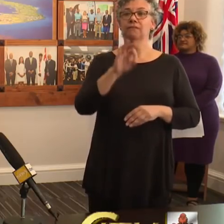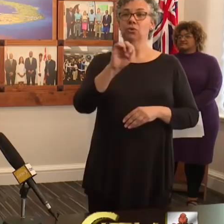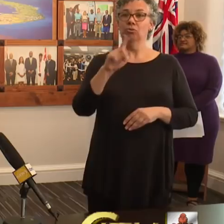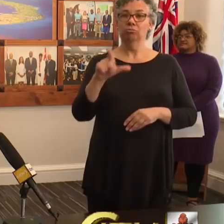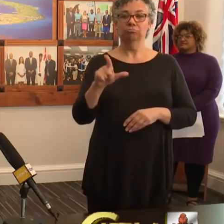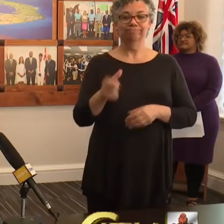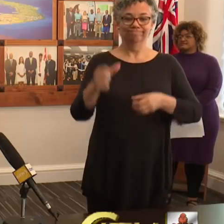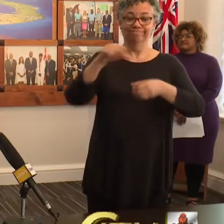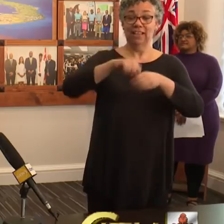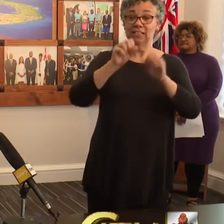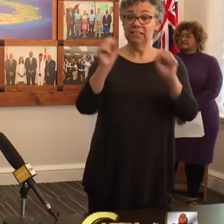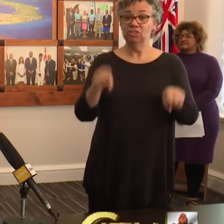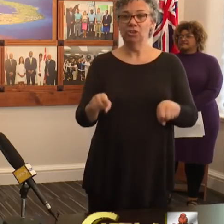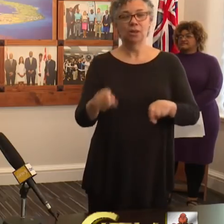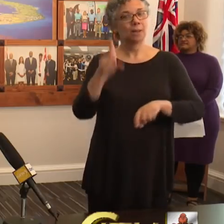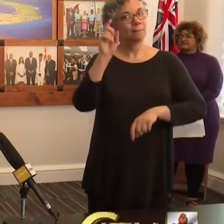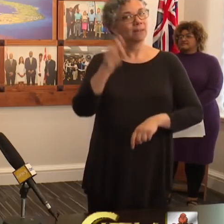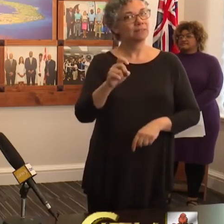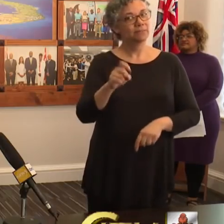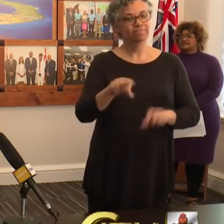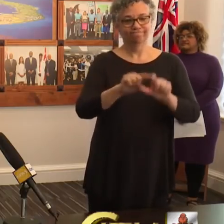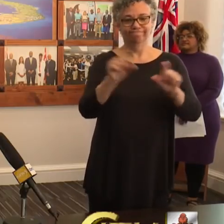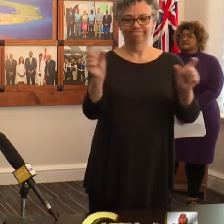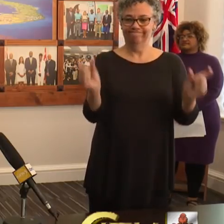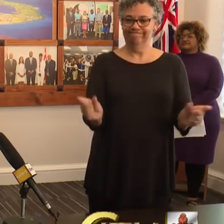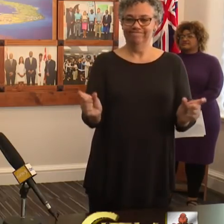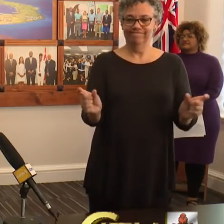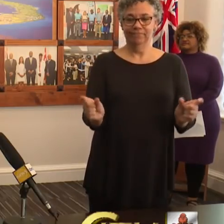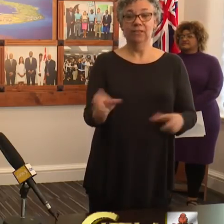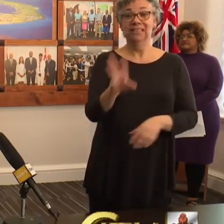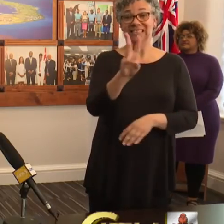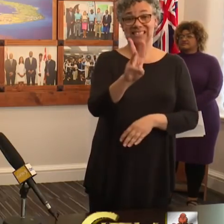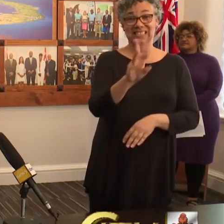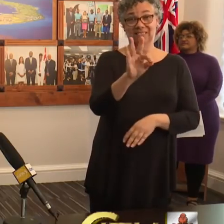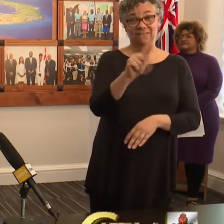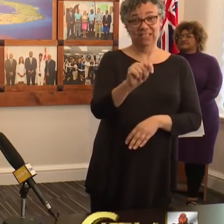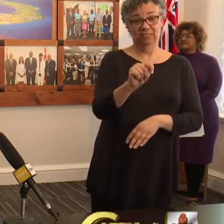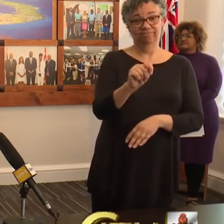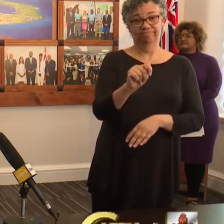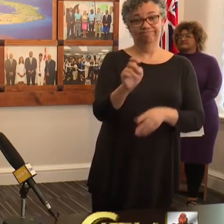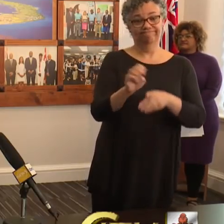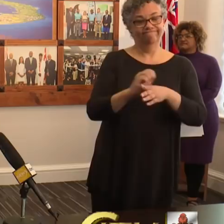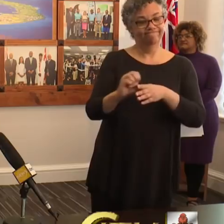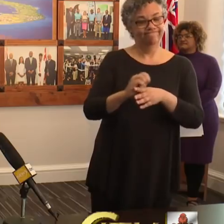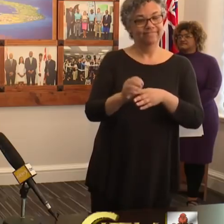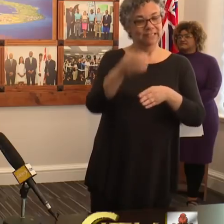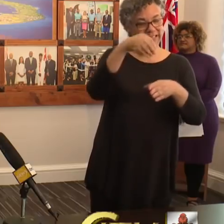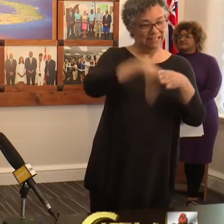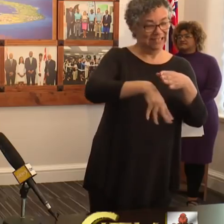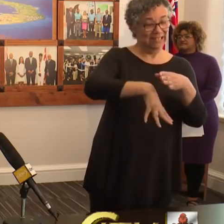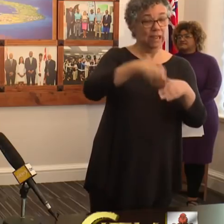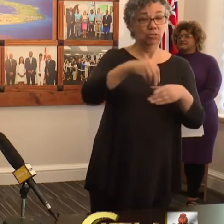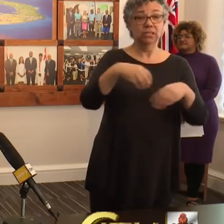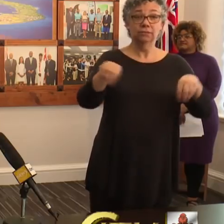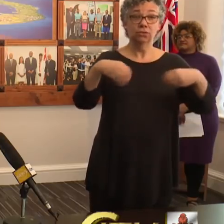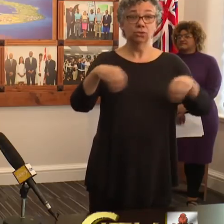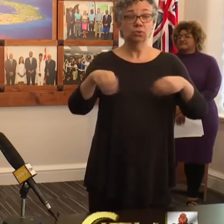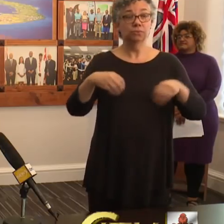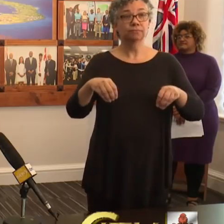gas stations, but there must be social distancing of six, feet practiced in and outside of the store.